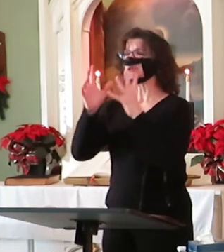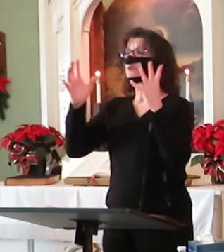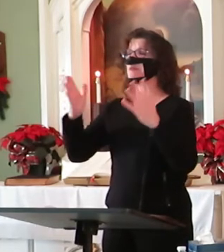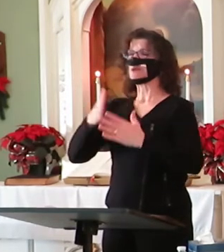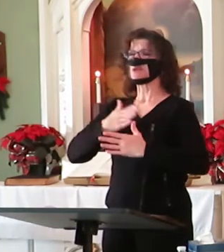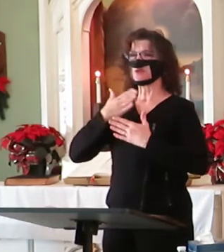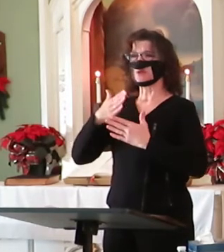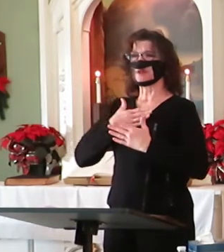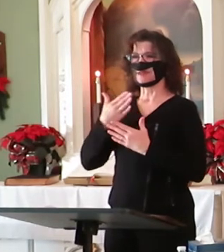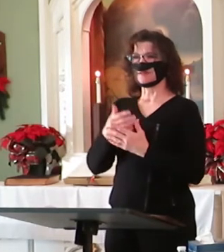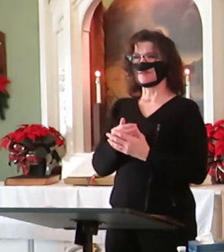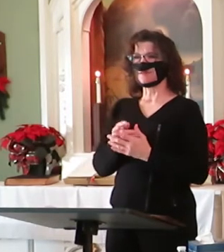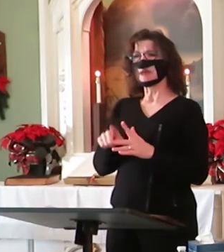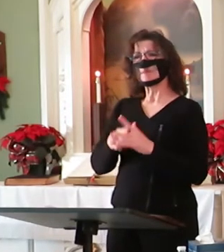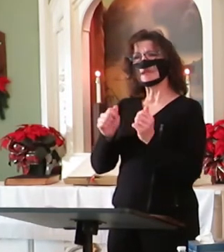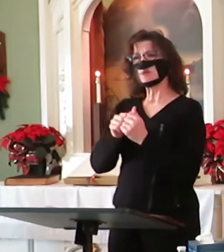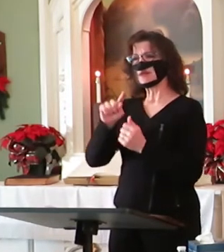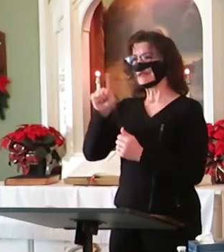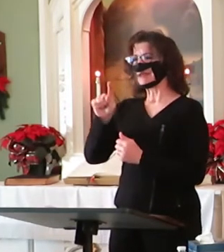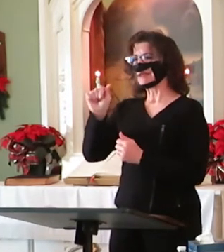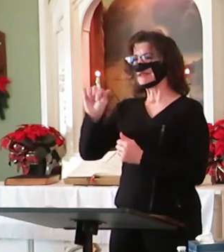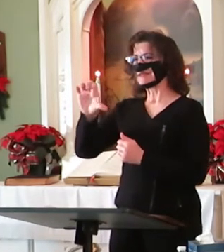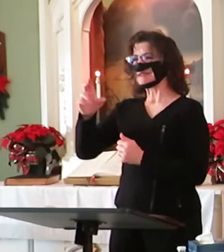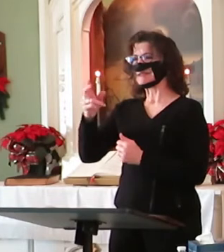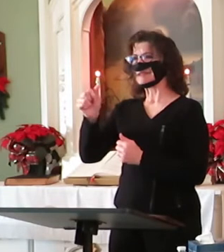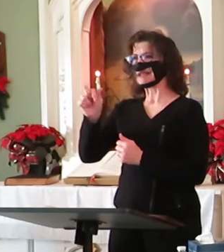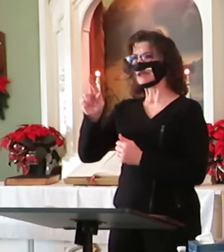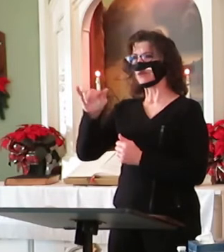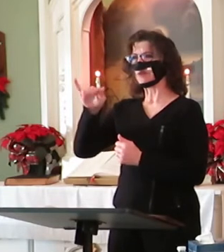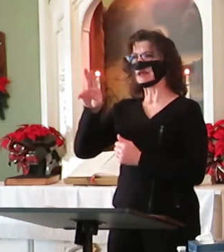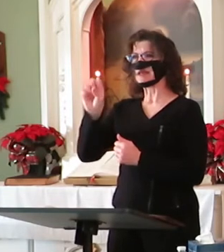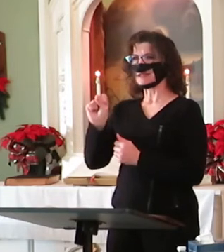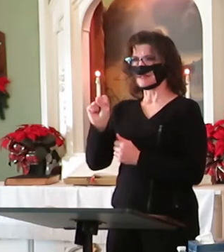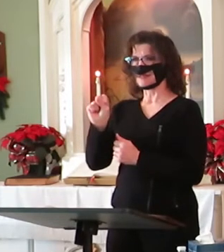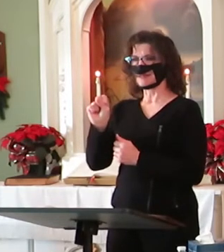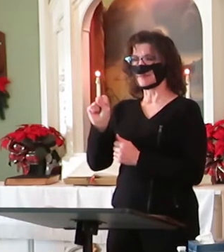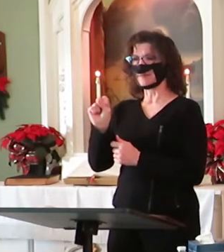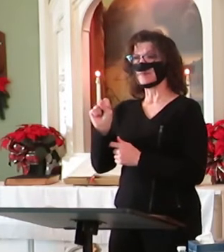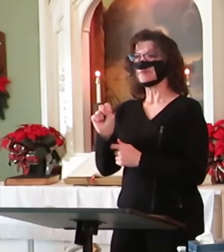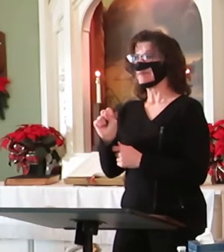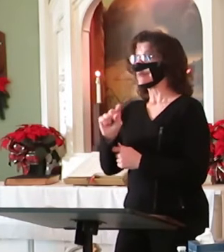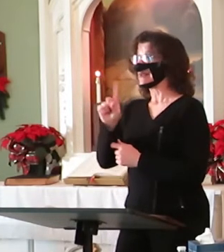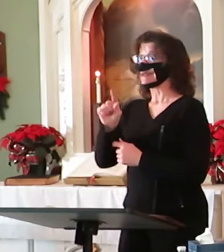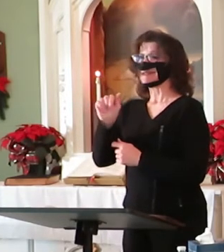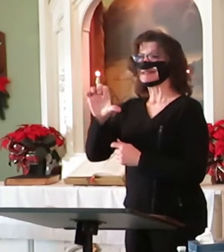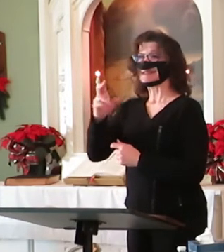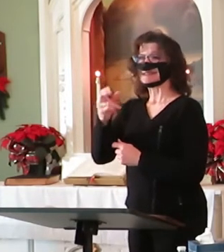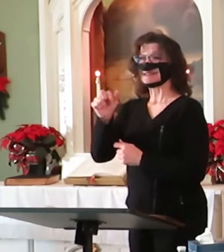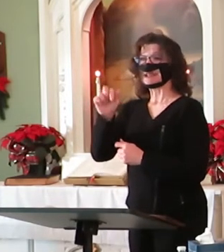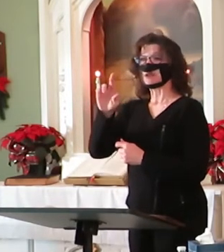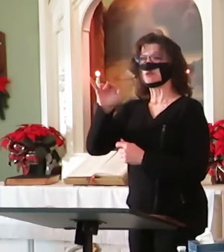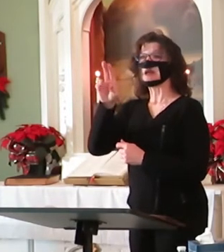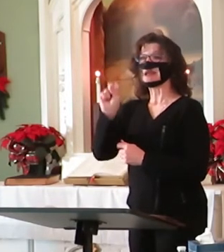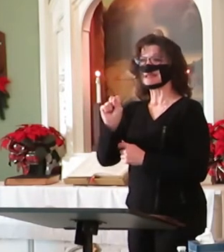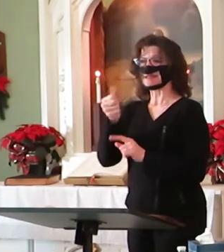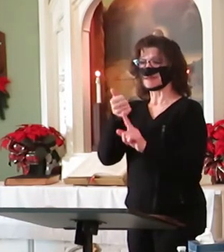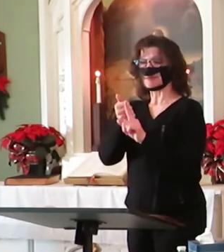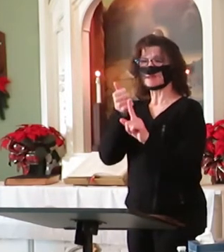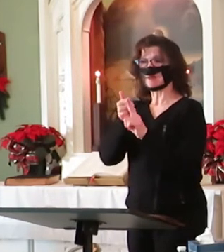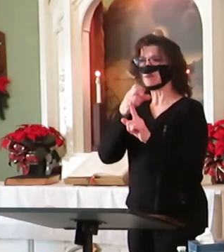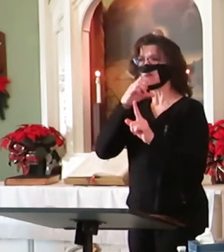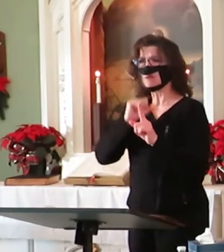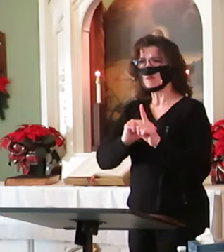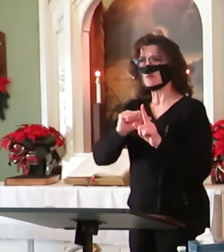with Zacharias. Through righteous before God and walking in all commandments, this elderly priest and his wife